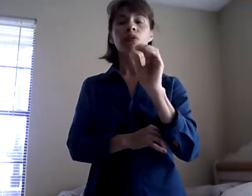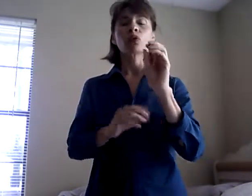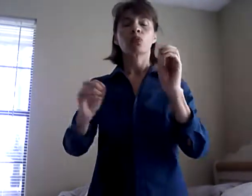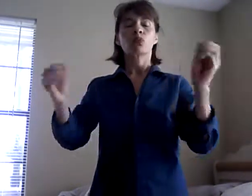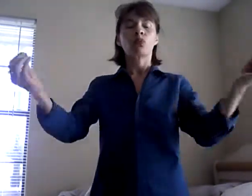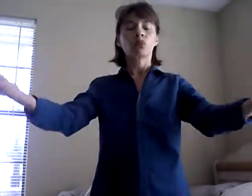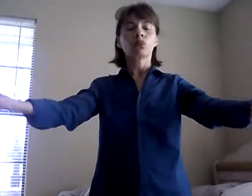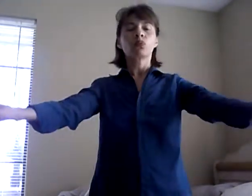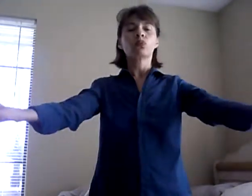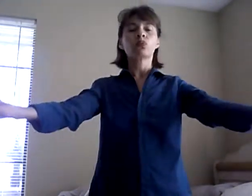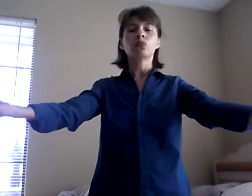body.